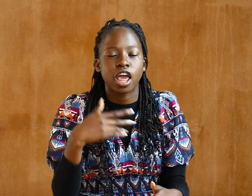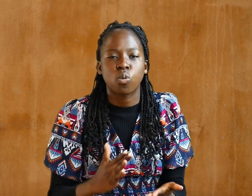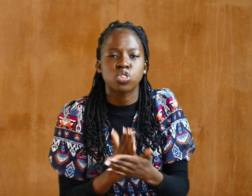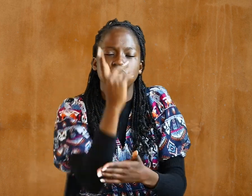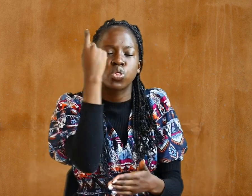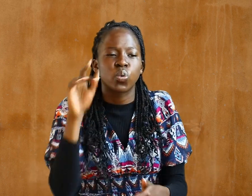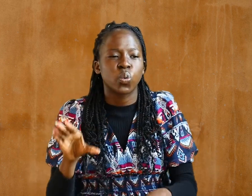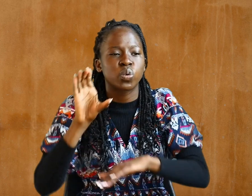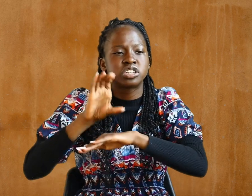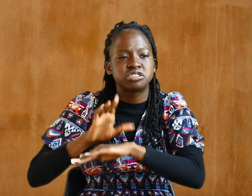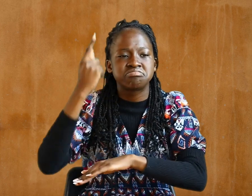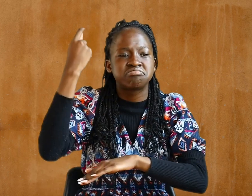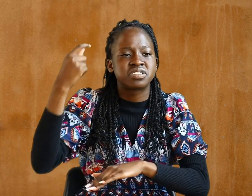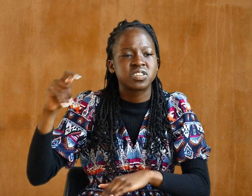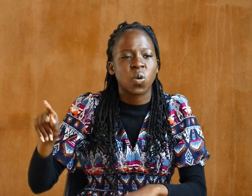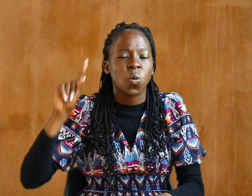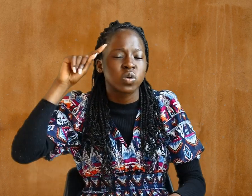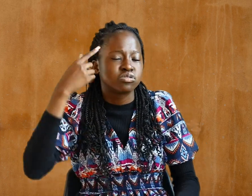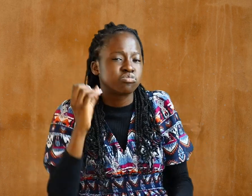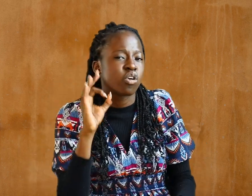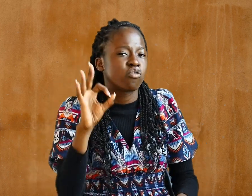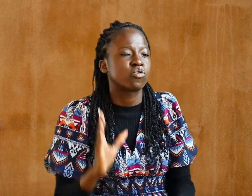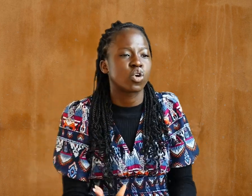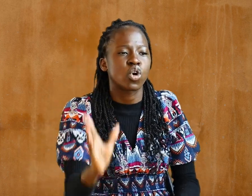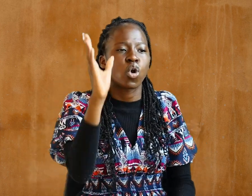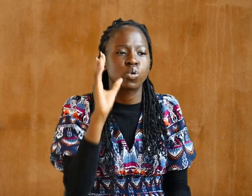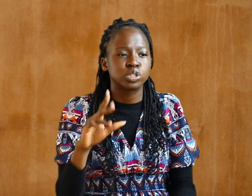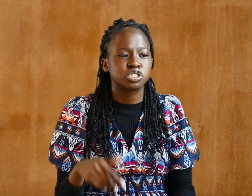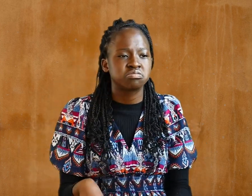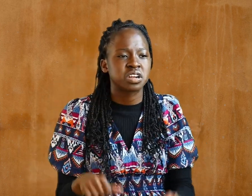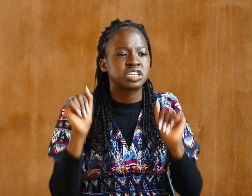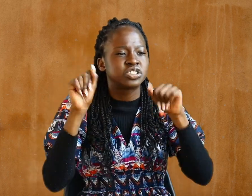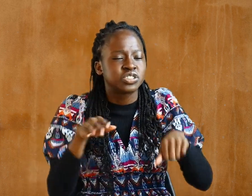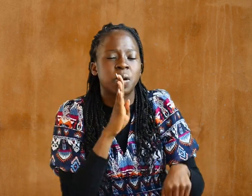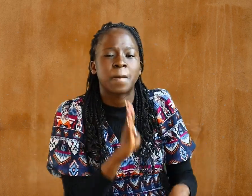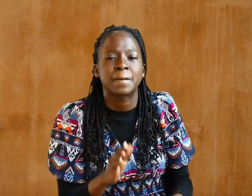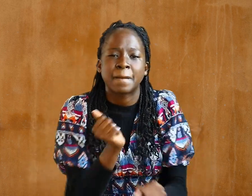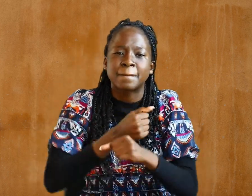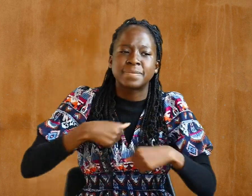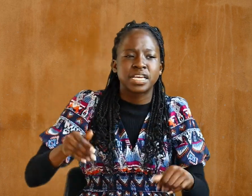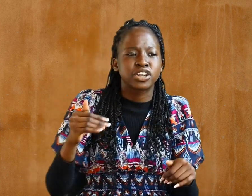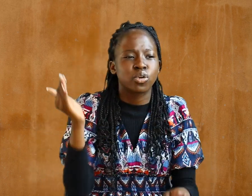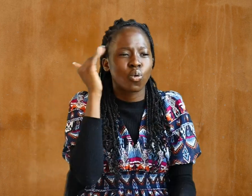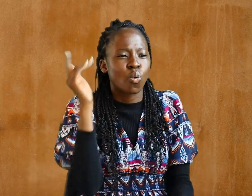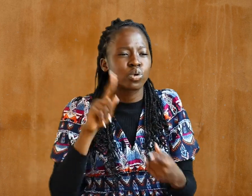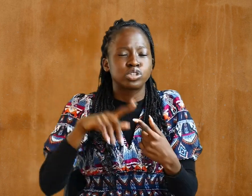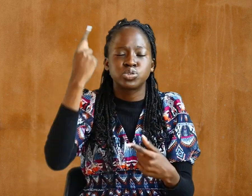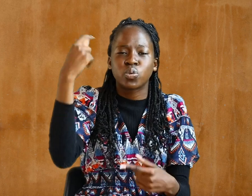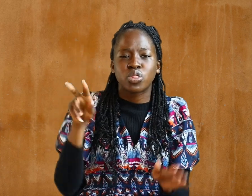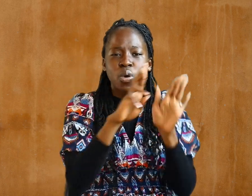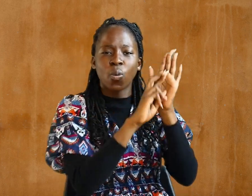God should be made known to the rulers and authorities in the heavenly realms.